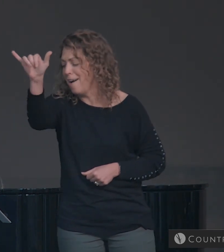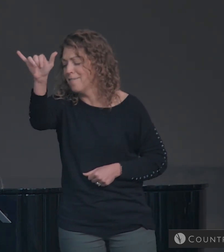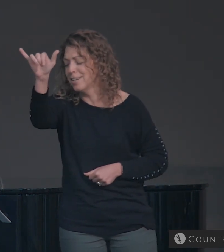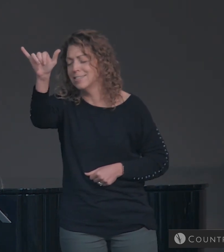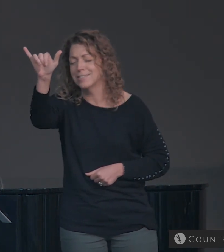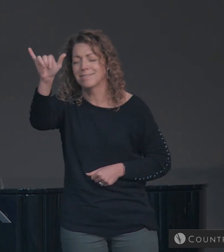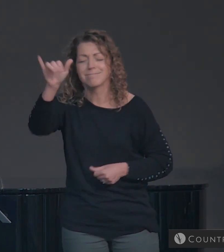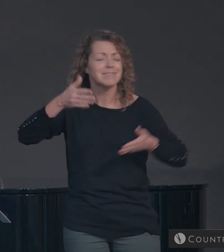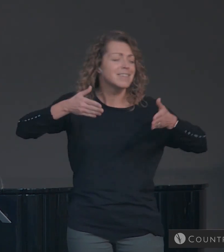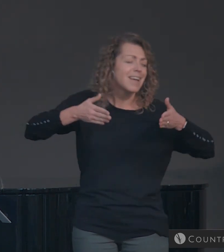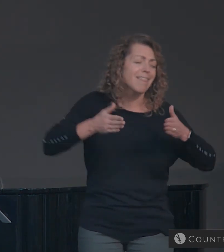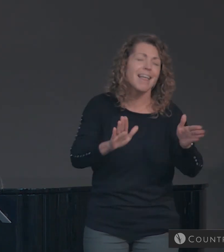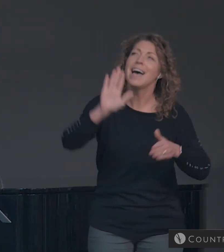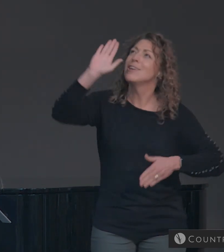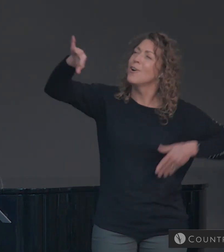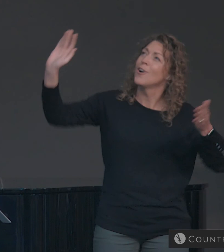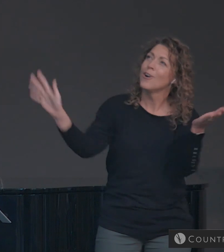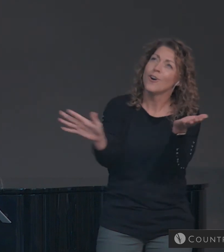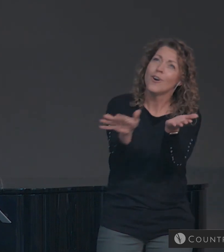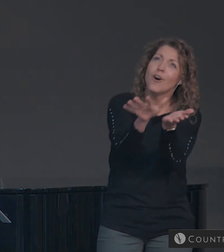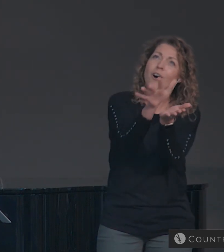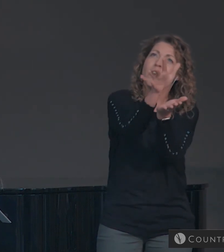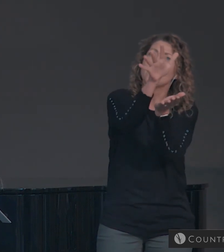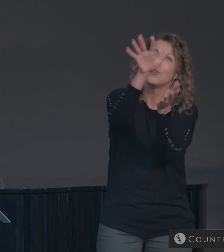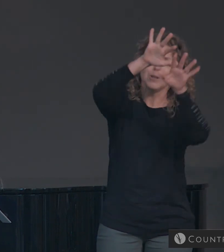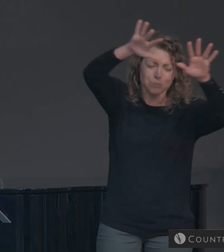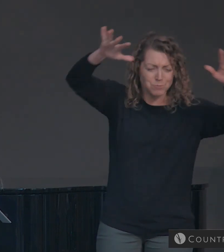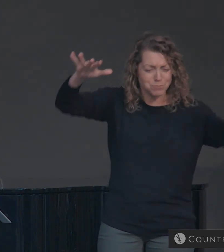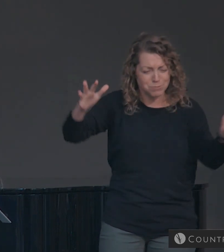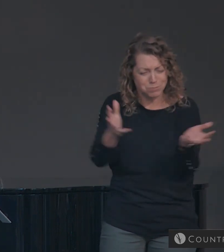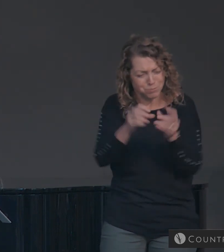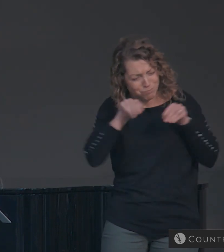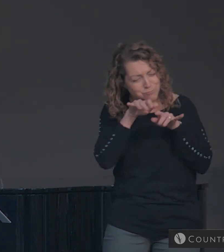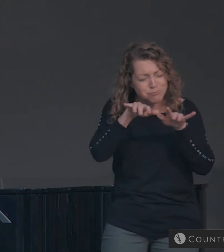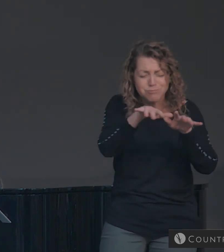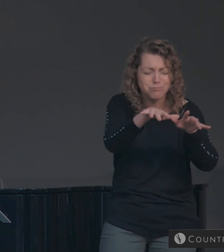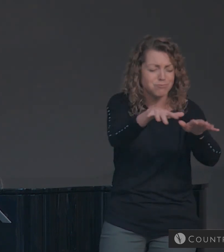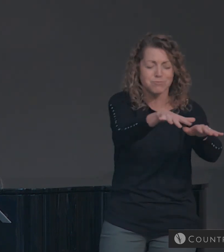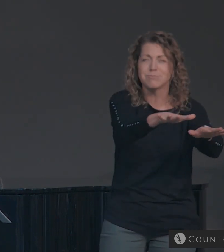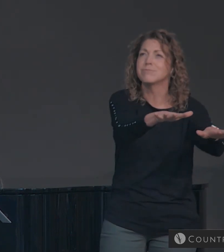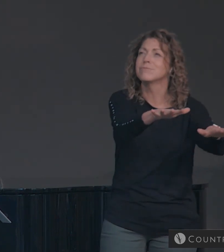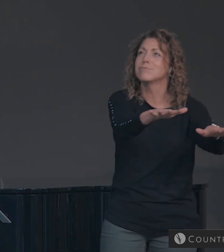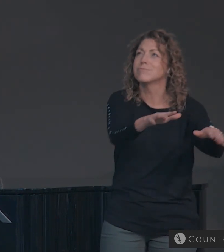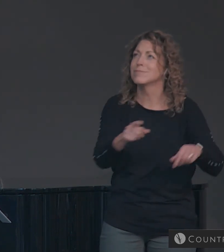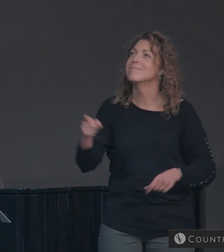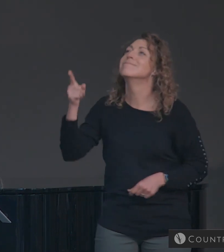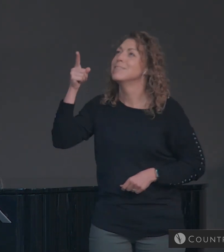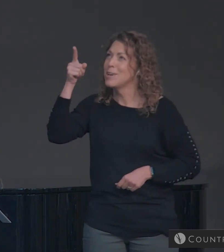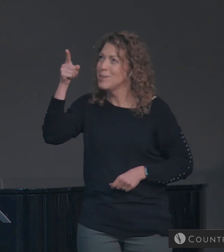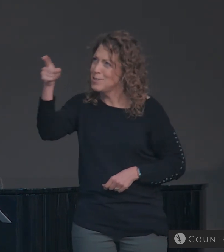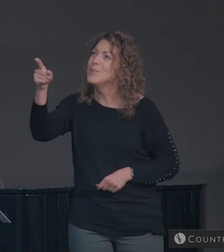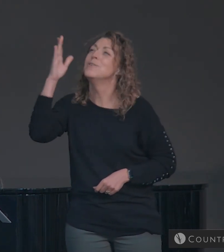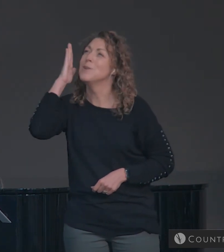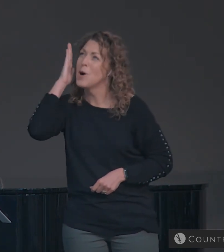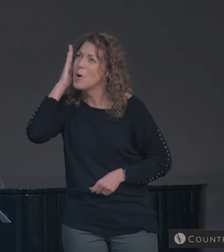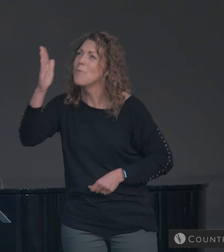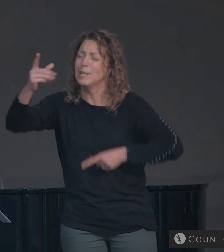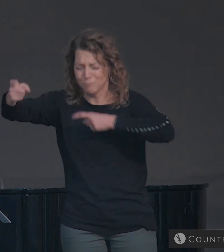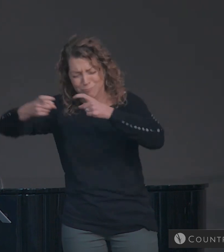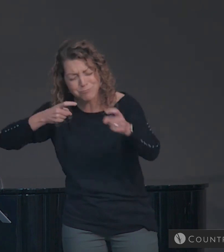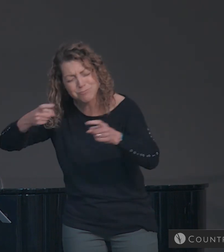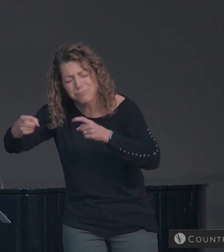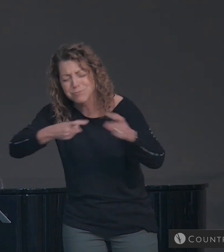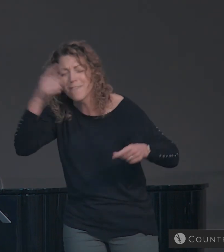earth Let your glory fill the earth will